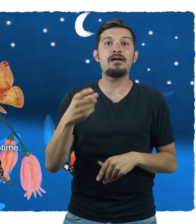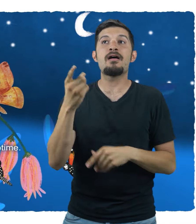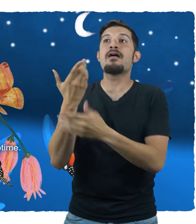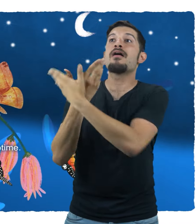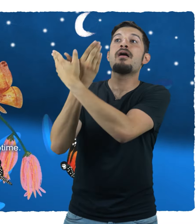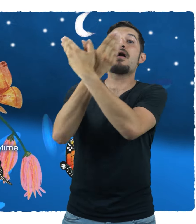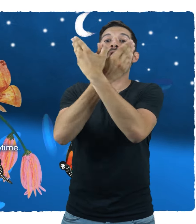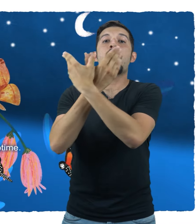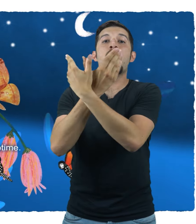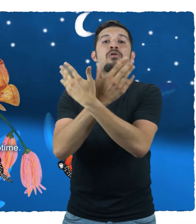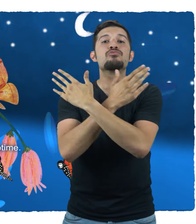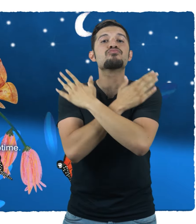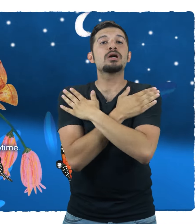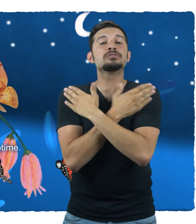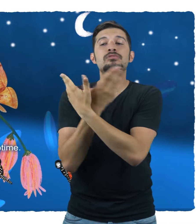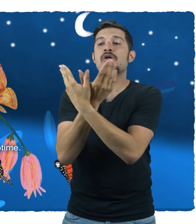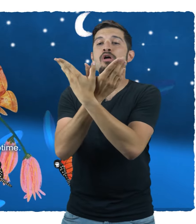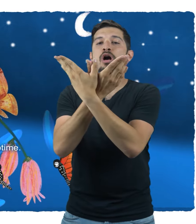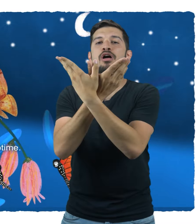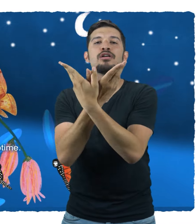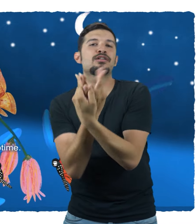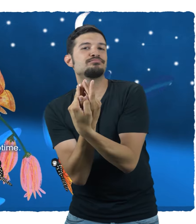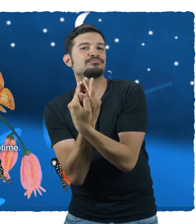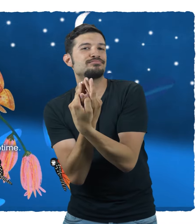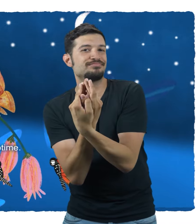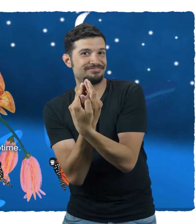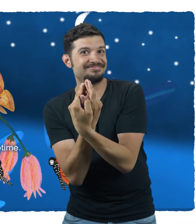at nap time. jigsad crunch!